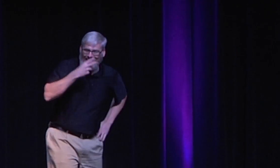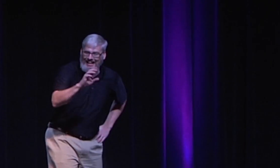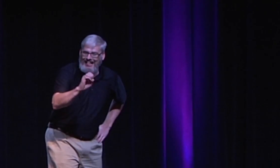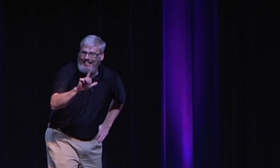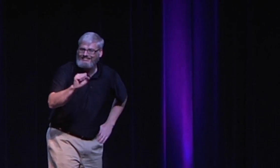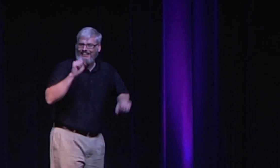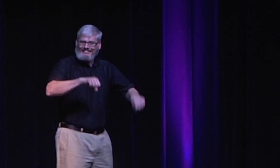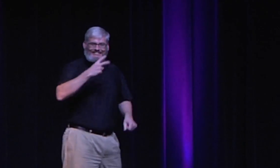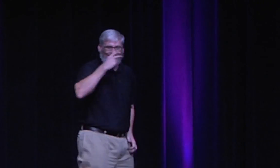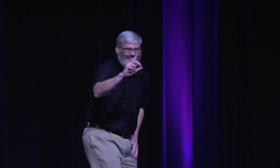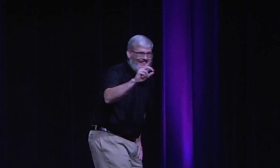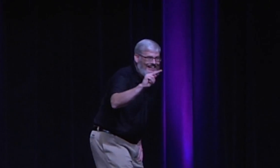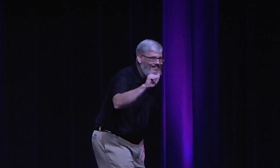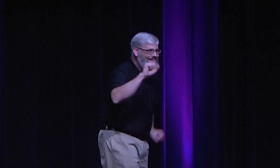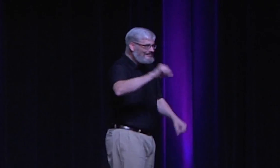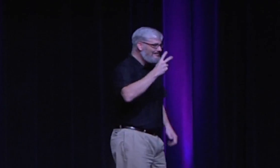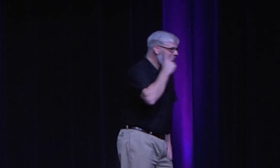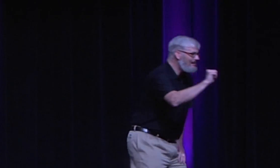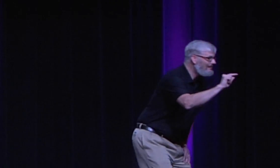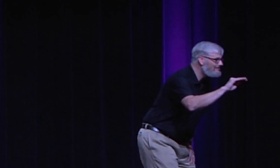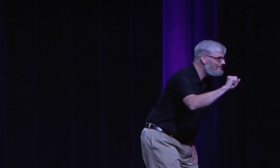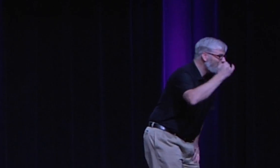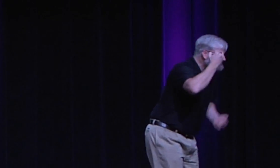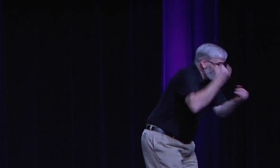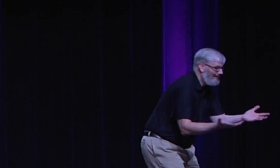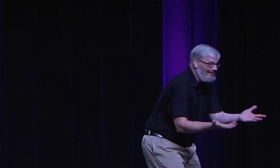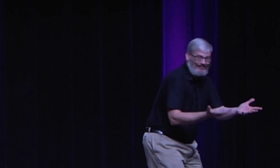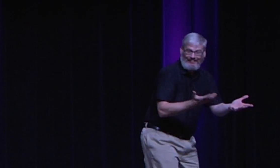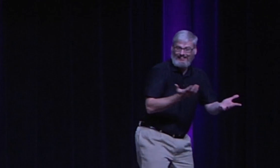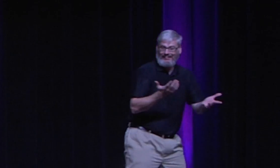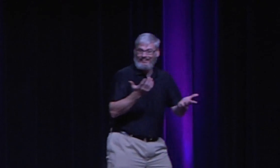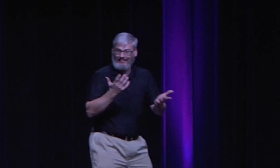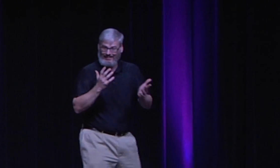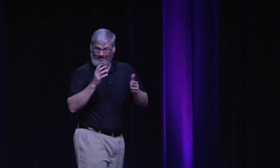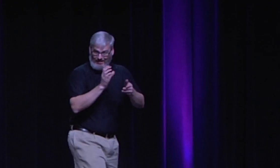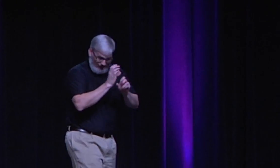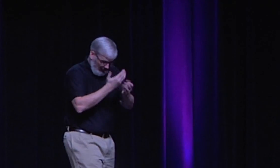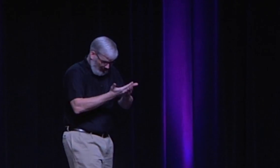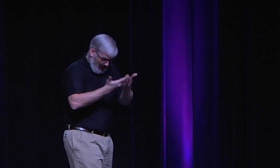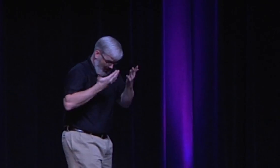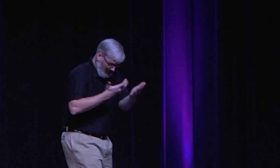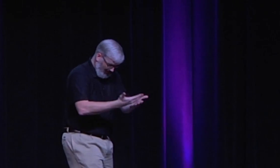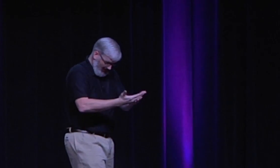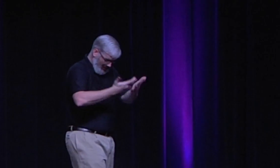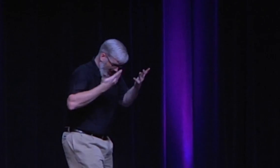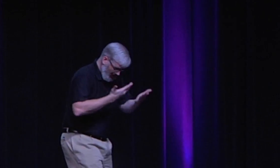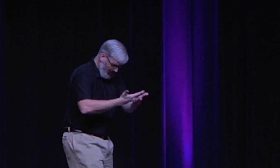And so the microscope, for example, was an incredible breakthrough in technology. We were able to access this microscopic world that we didn't know